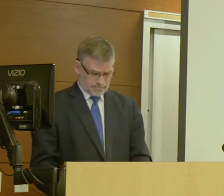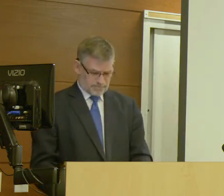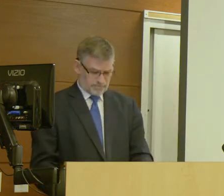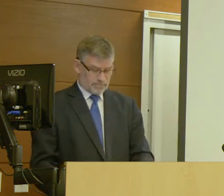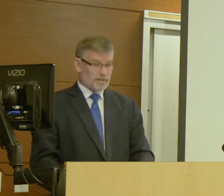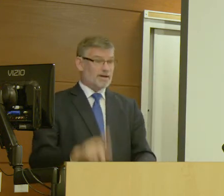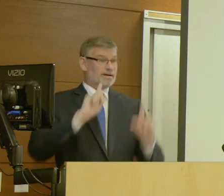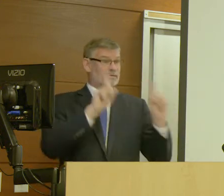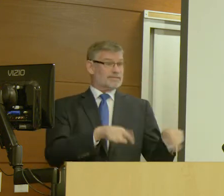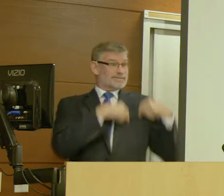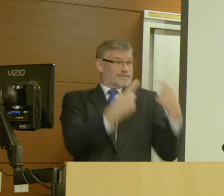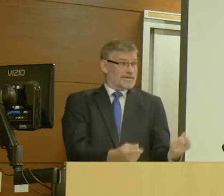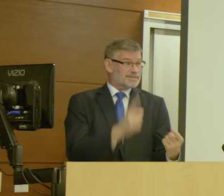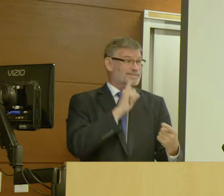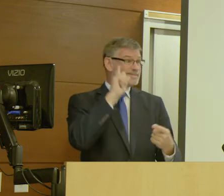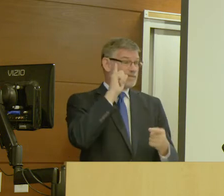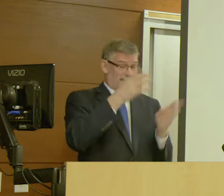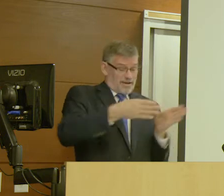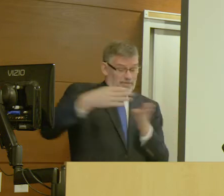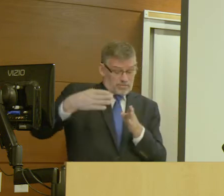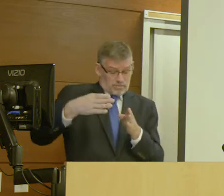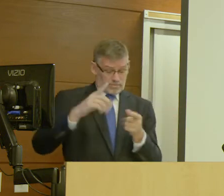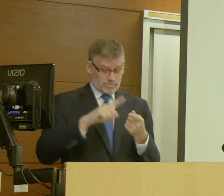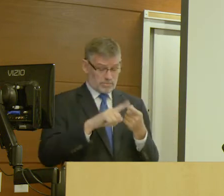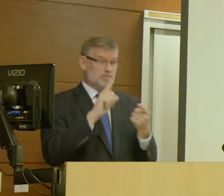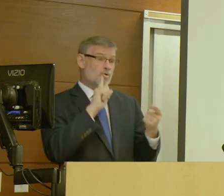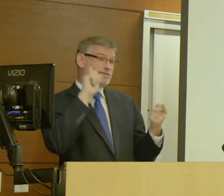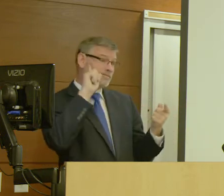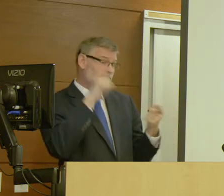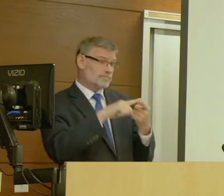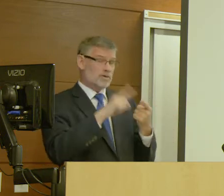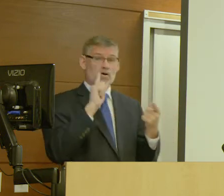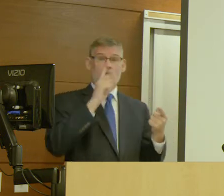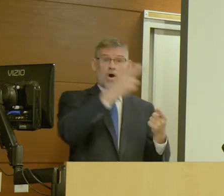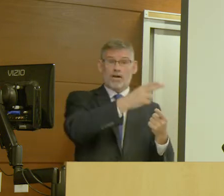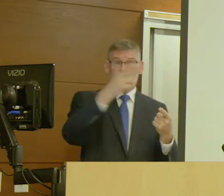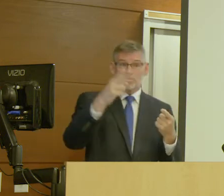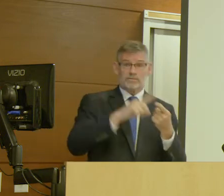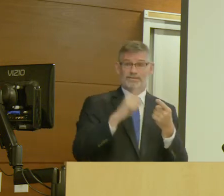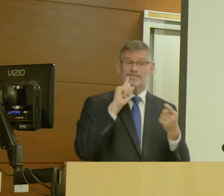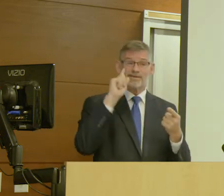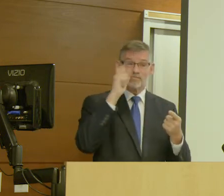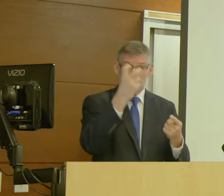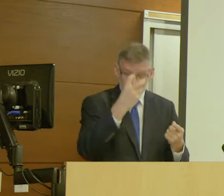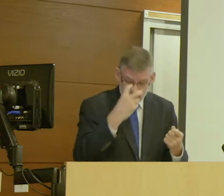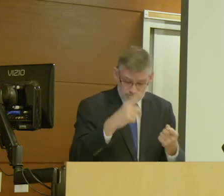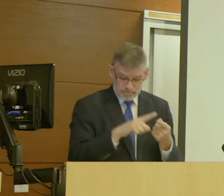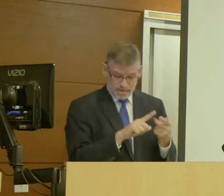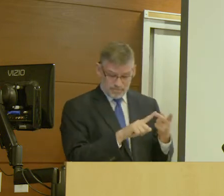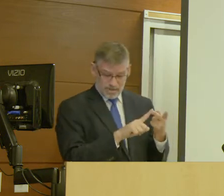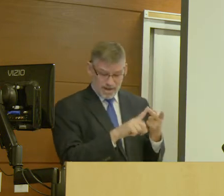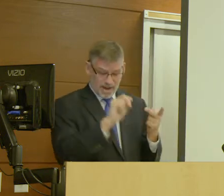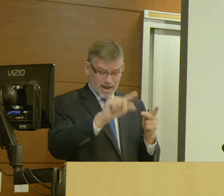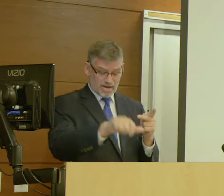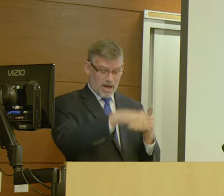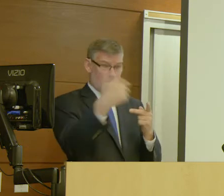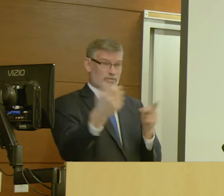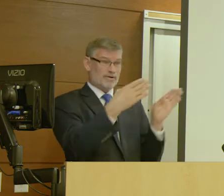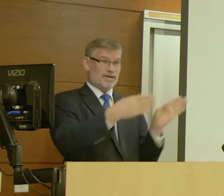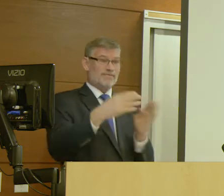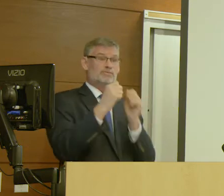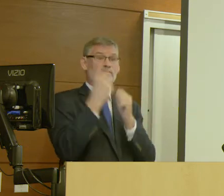mode of communication, historically, these individuals, deaf, hard of hearing, deafblind,